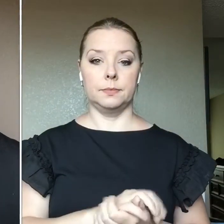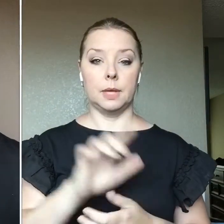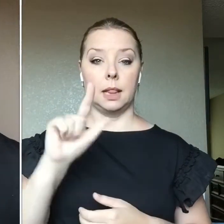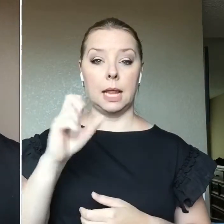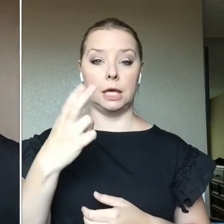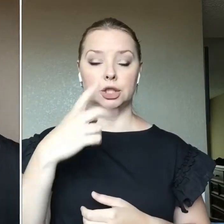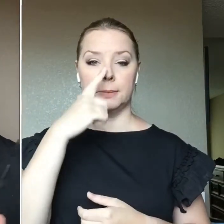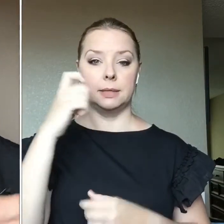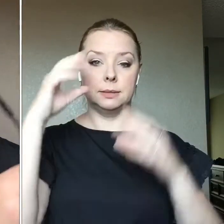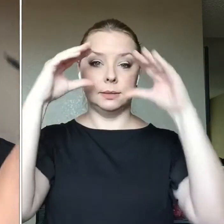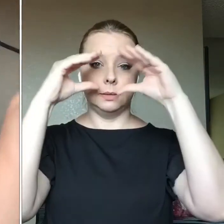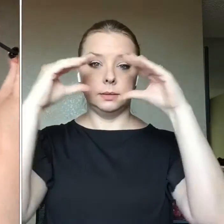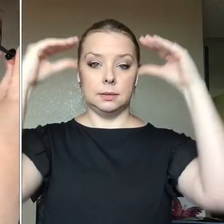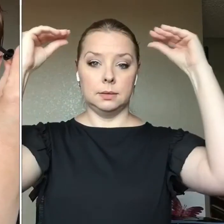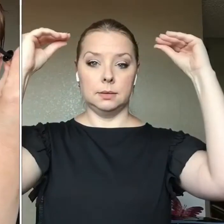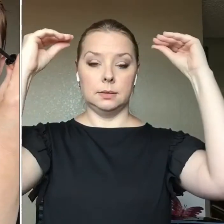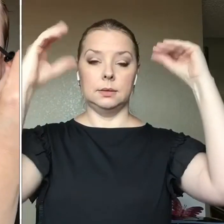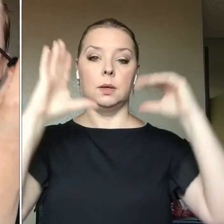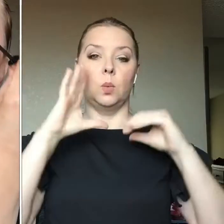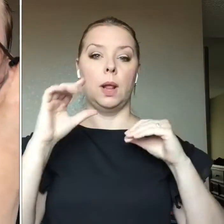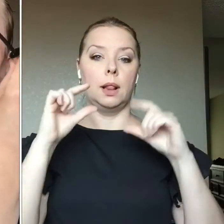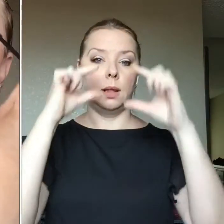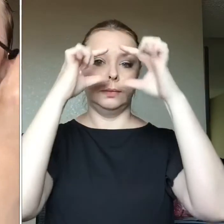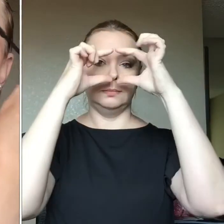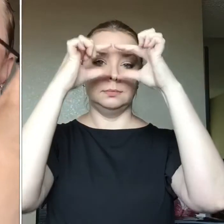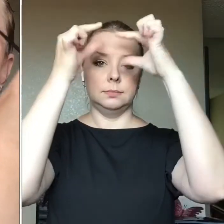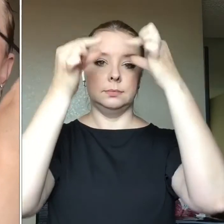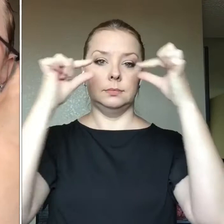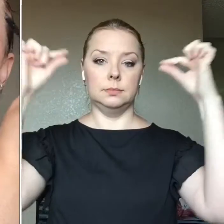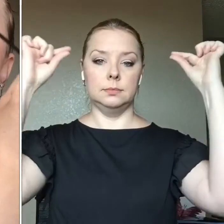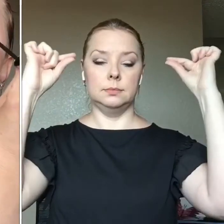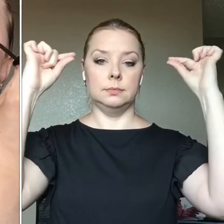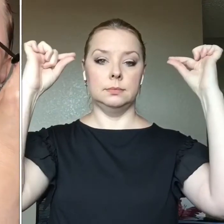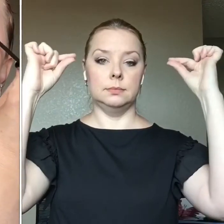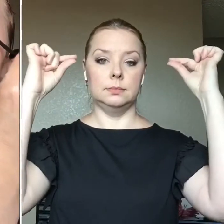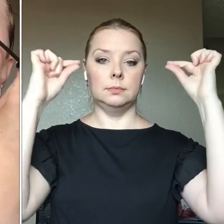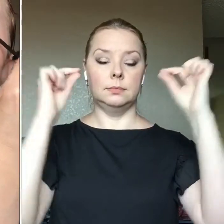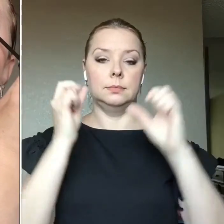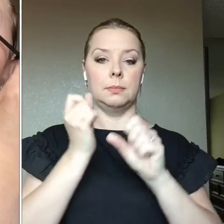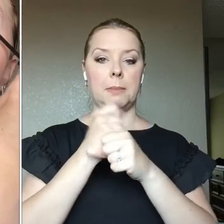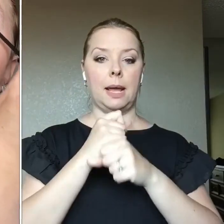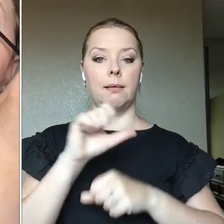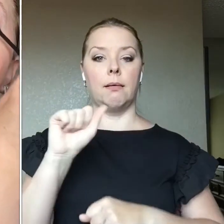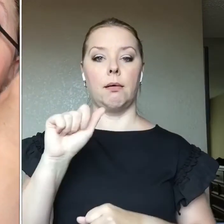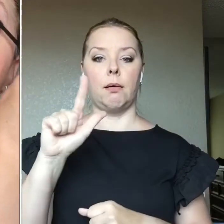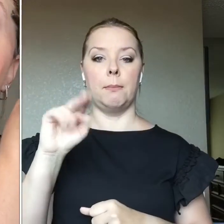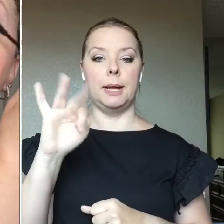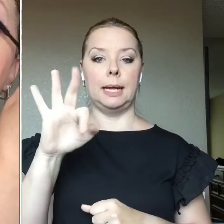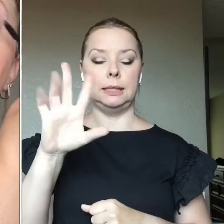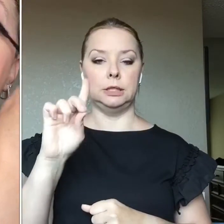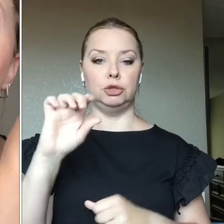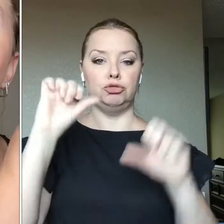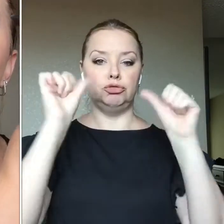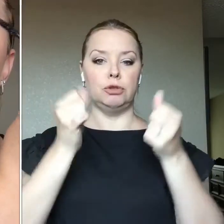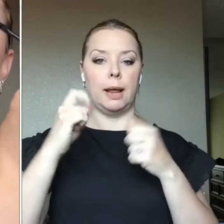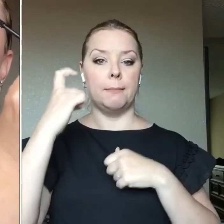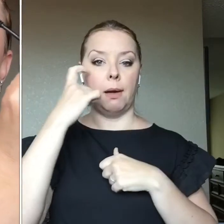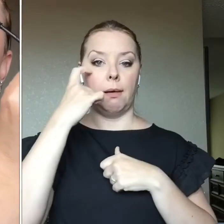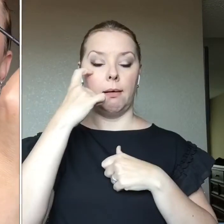are the ones That are gonna Elongate and create that almond shaped eye And if you I'm gonna do something